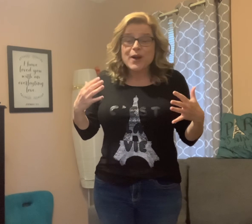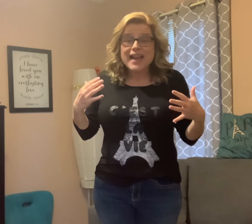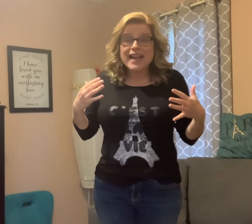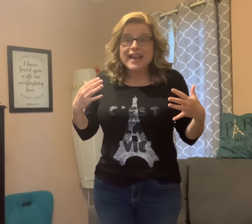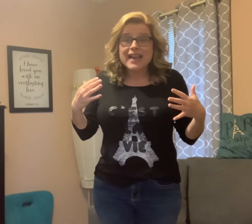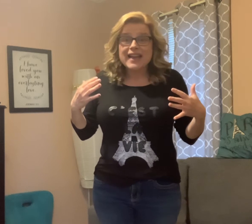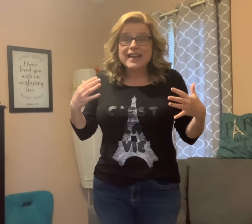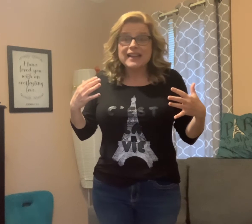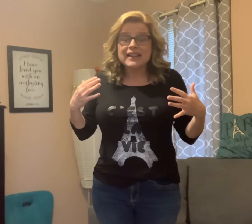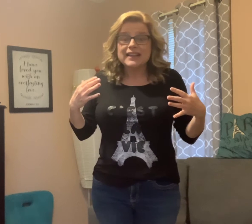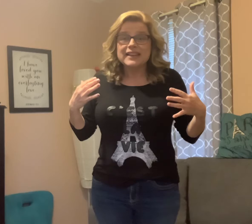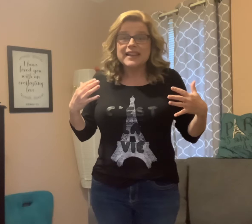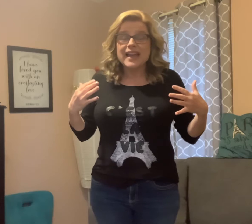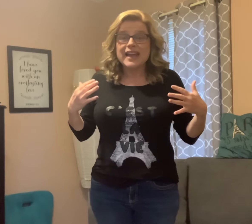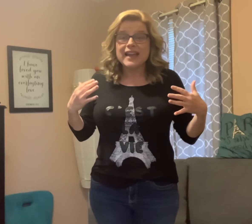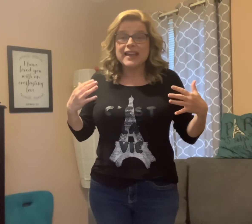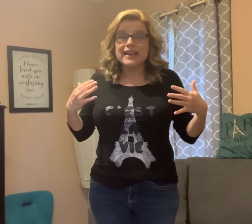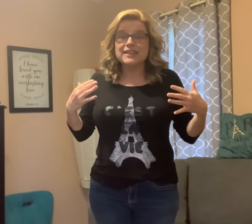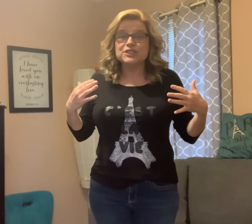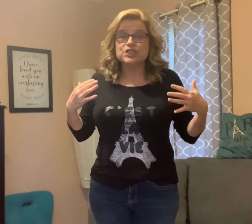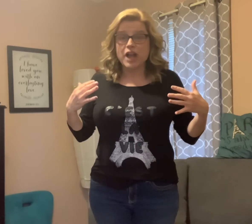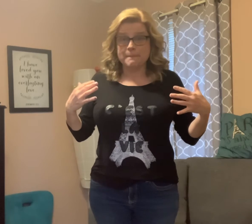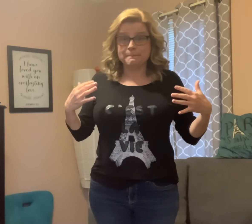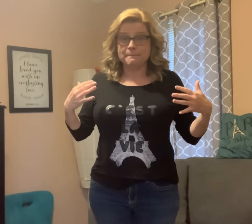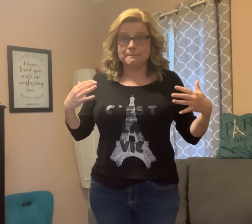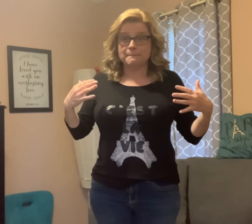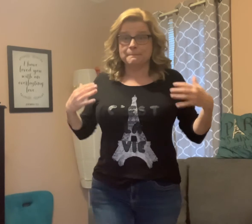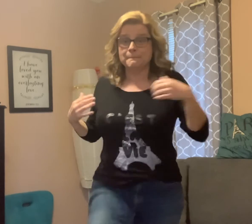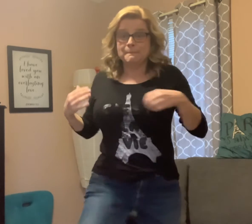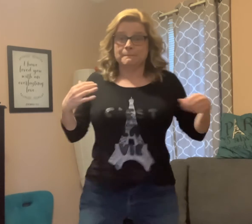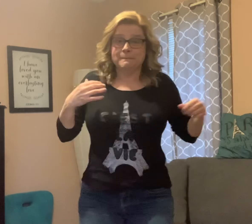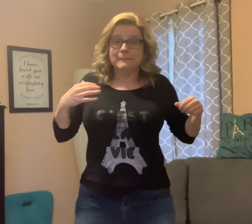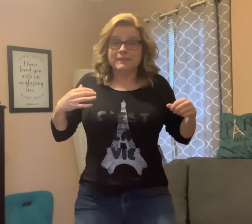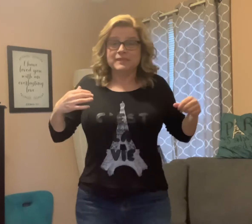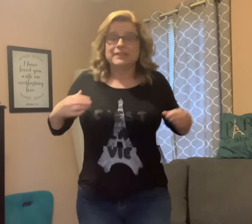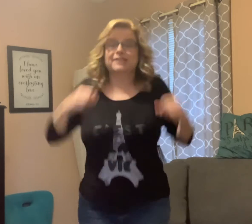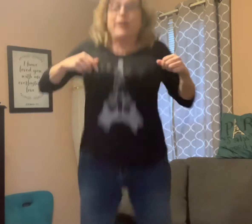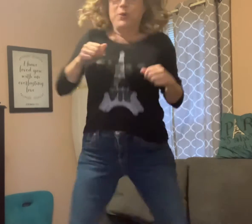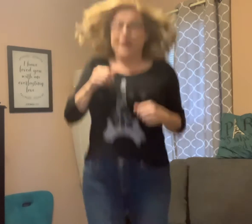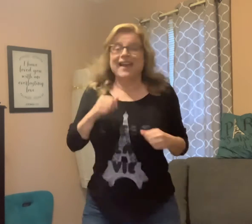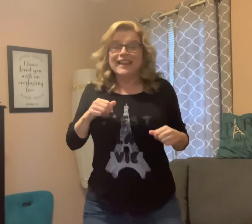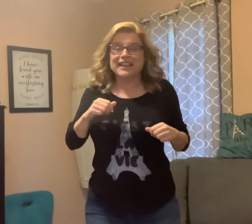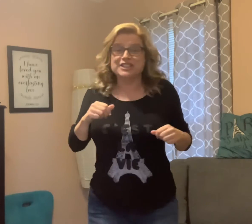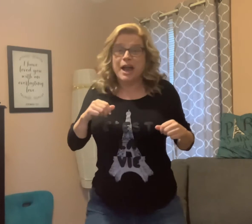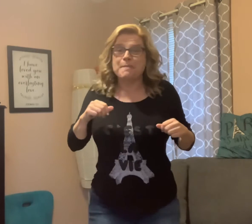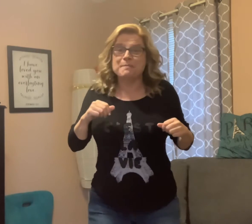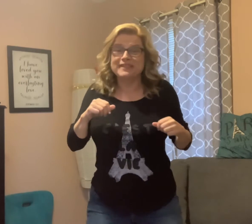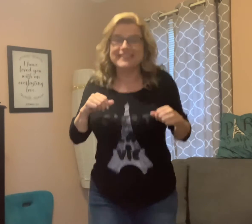Secouez les jambes. Secouez les jambes.